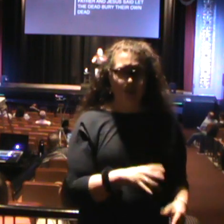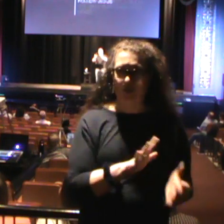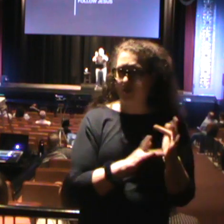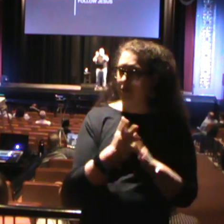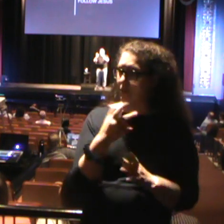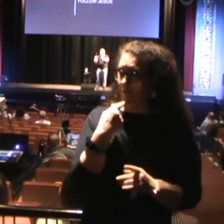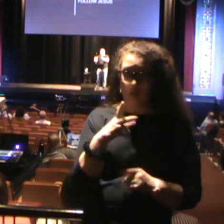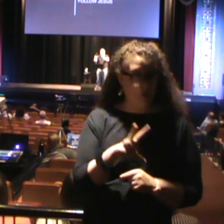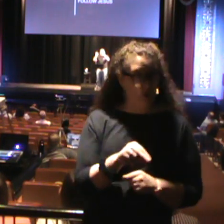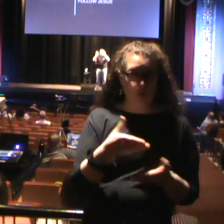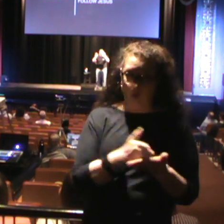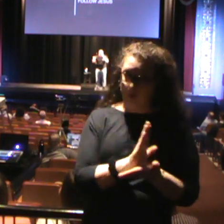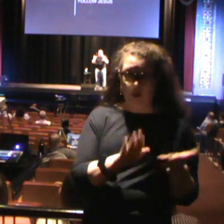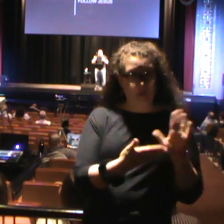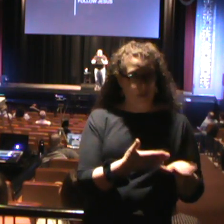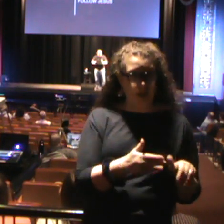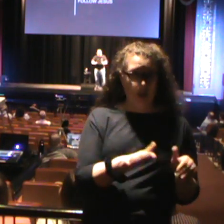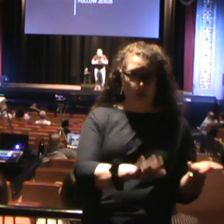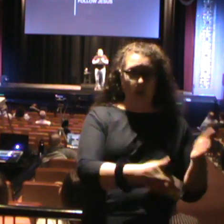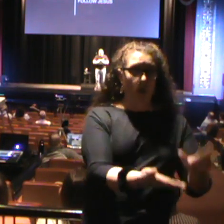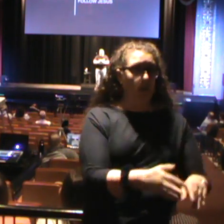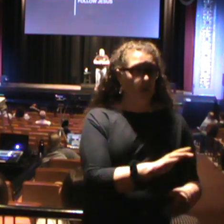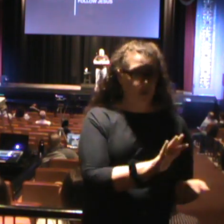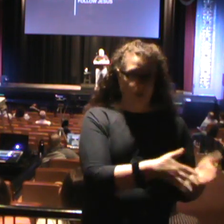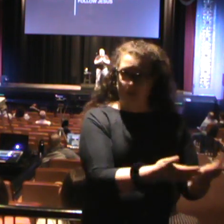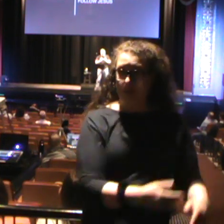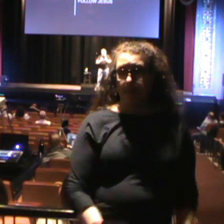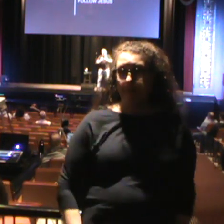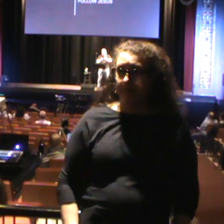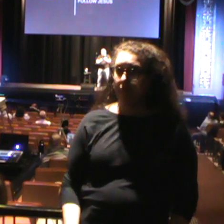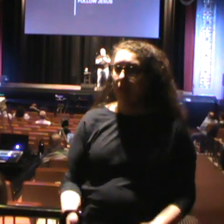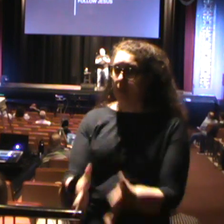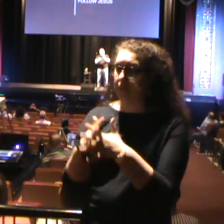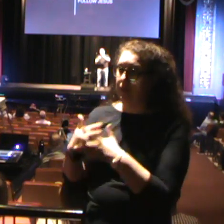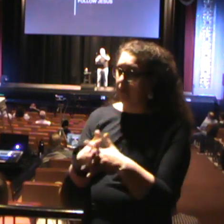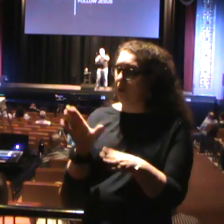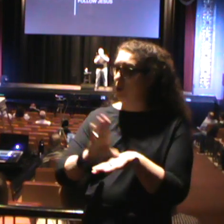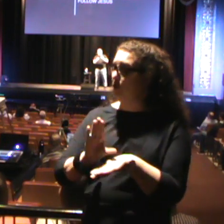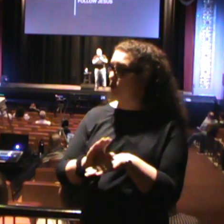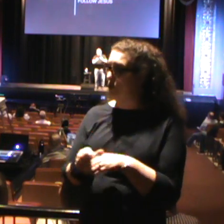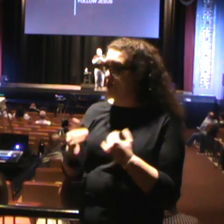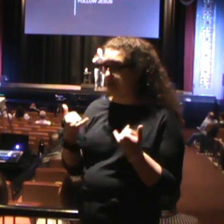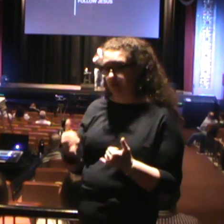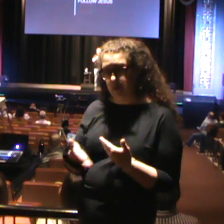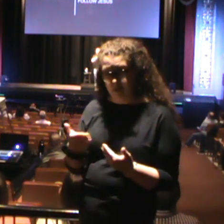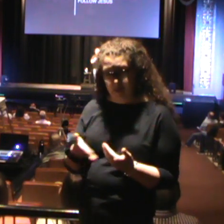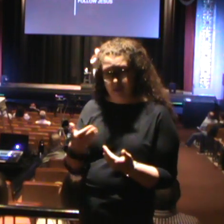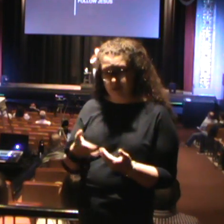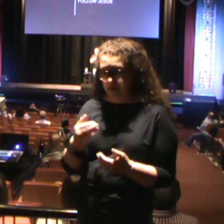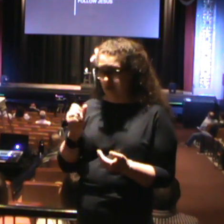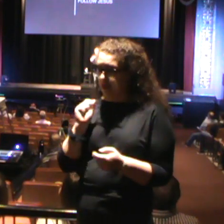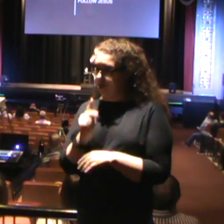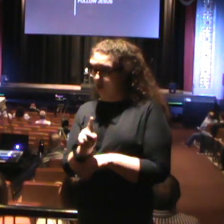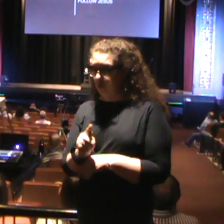a sacrifice to be made to follow Jesus. The American church has made it easy and acceptable and normal to fit